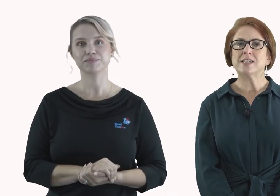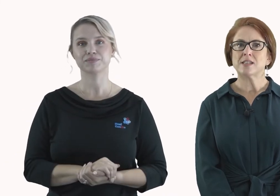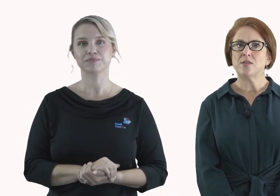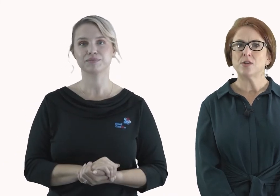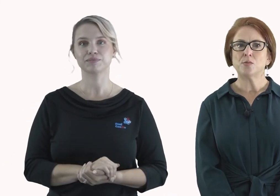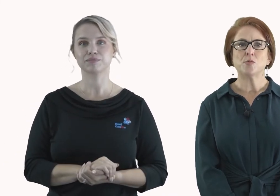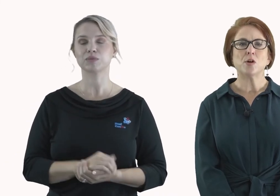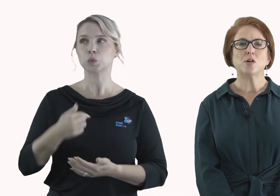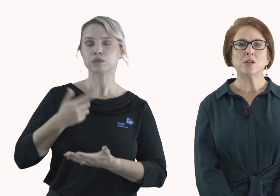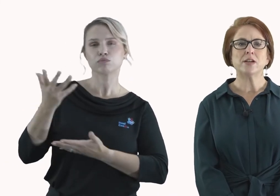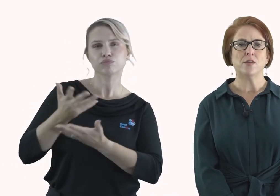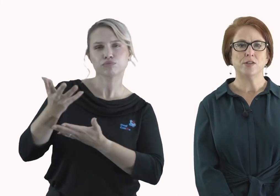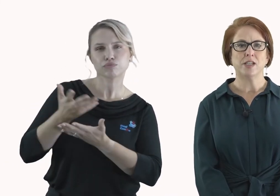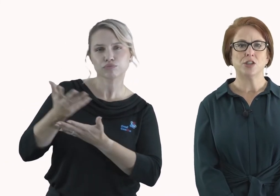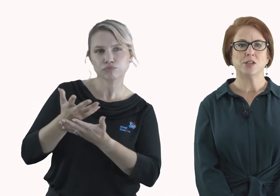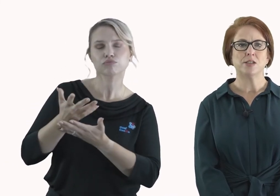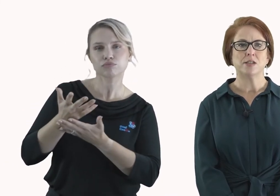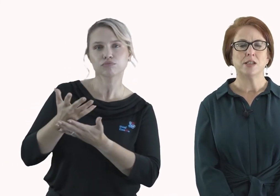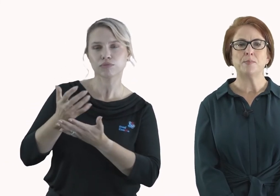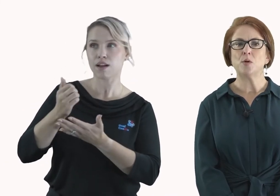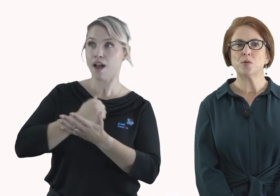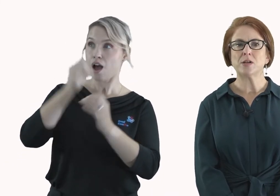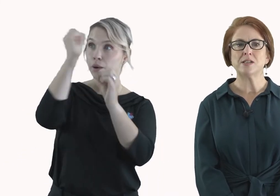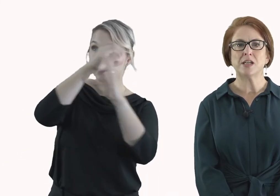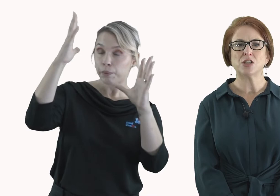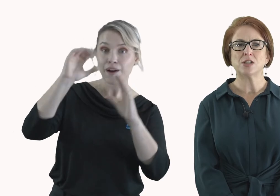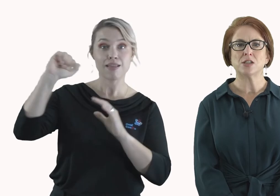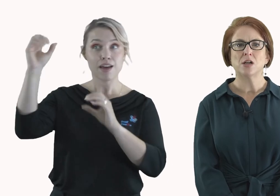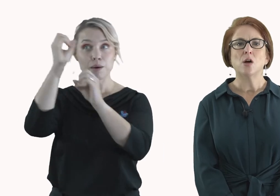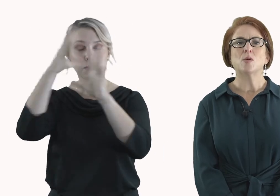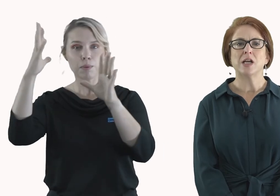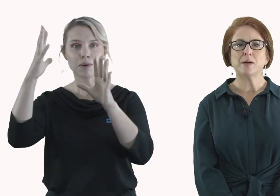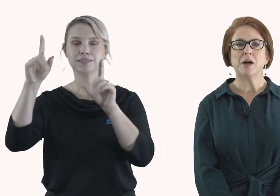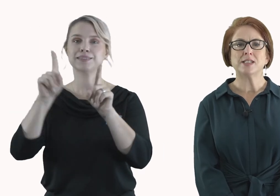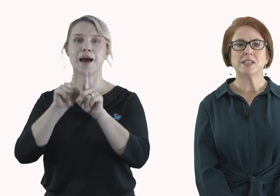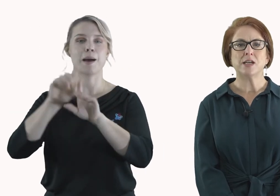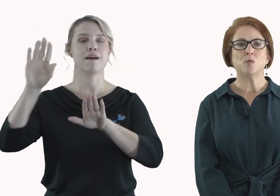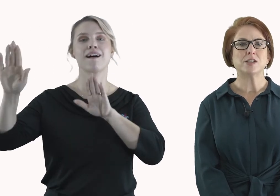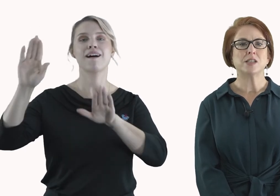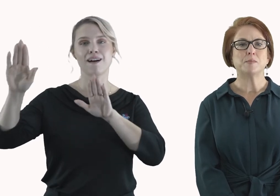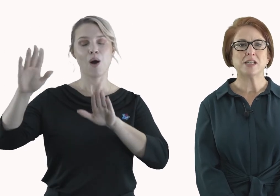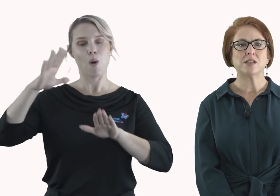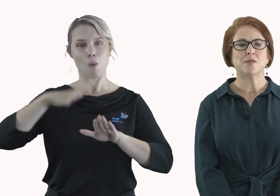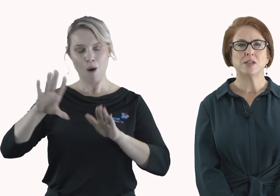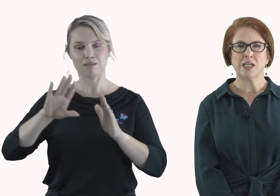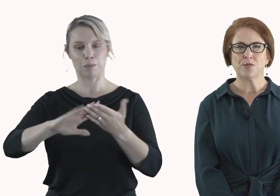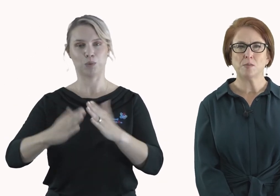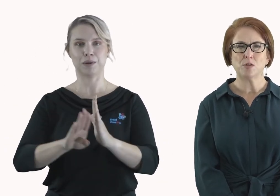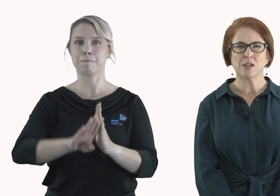discovered through early conversations that both organizations were like-minded in wanting the best for the Deaf community